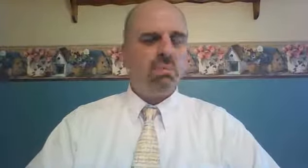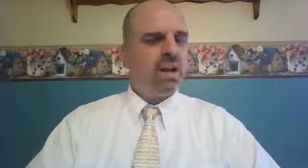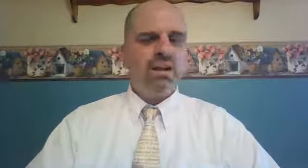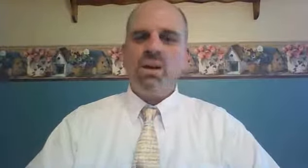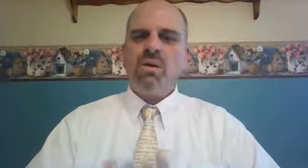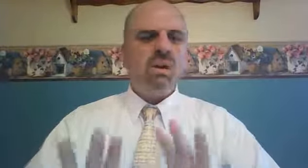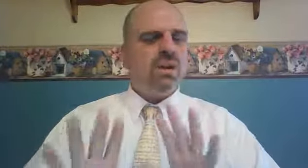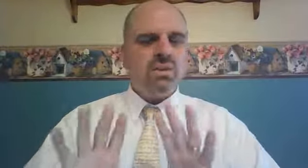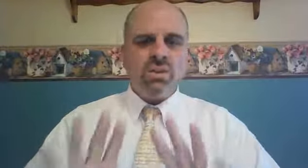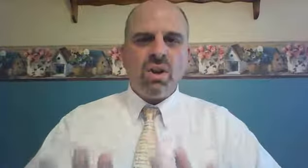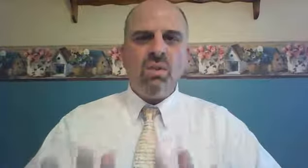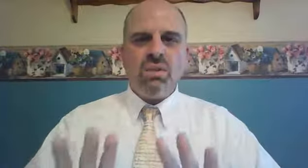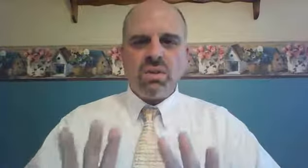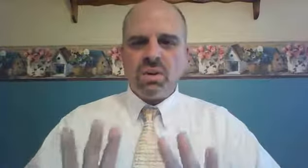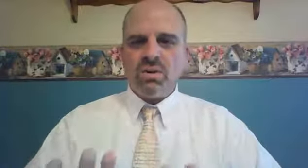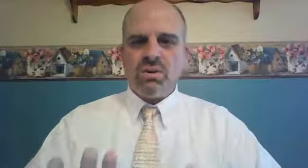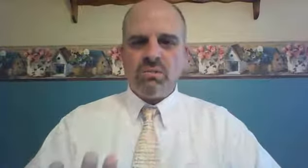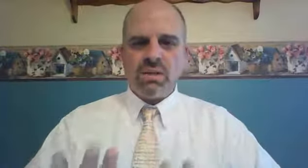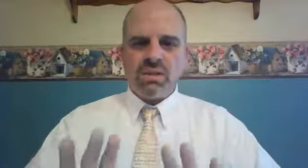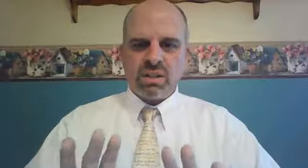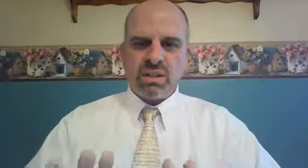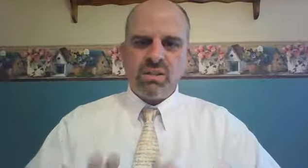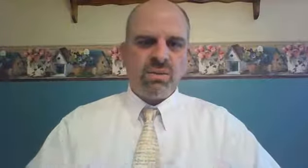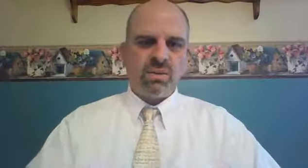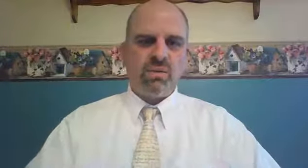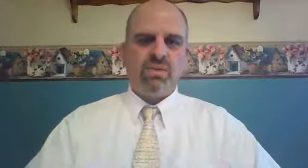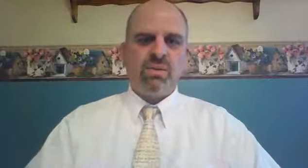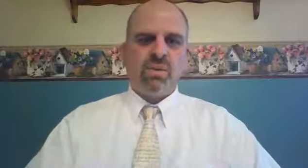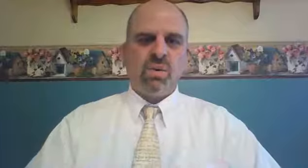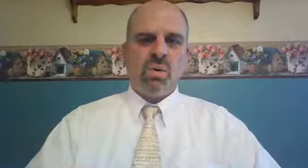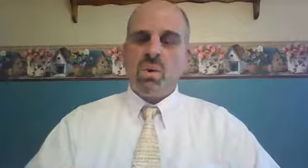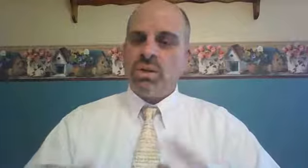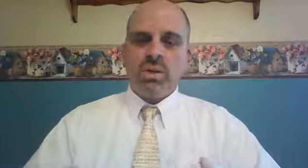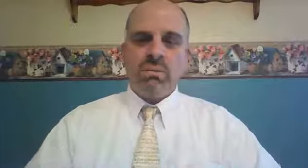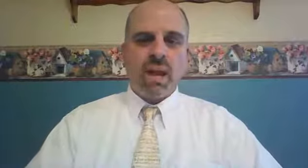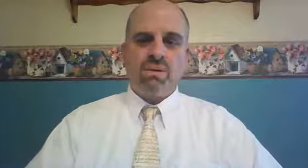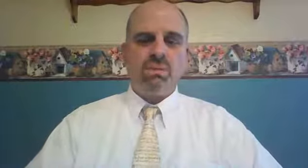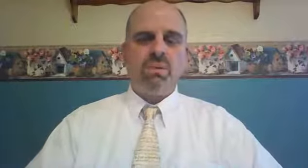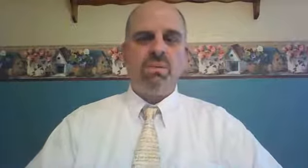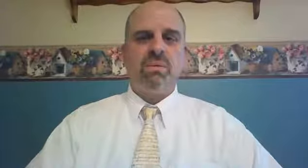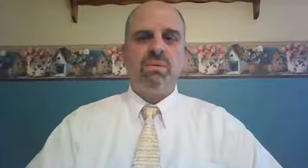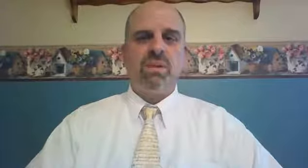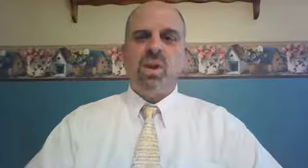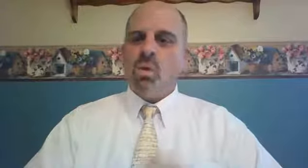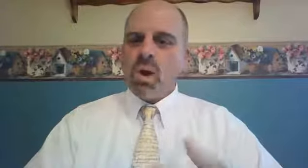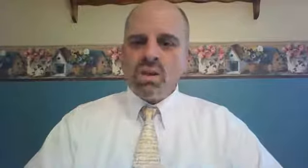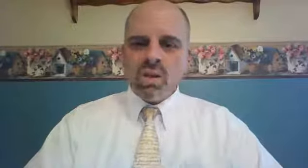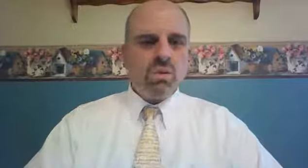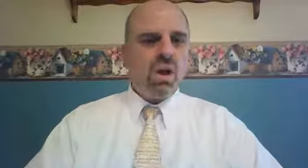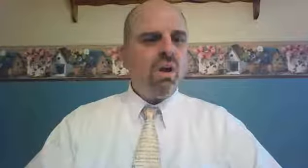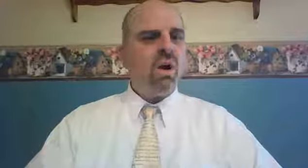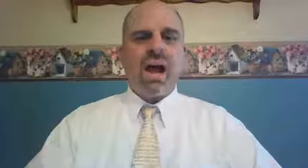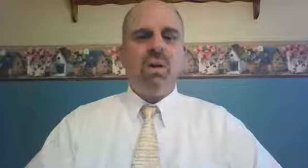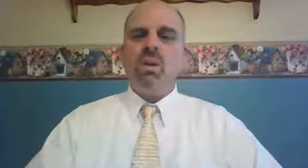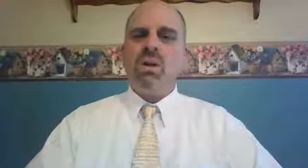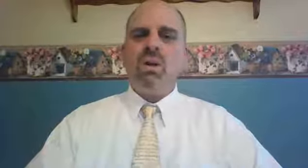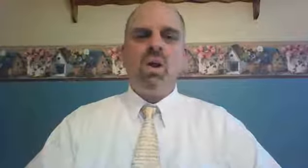replied, No, don't urge me to leave you or to turn back from you. Where you go, I will go.